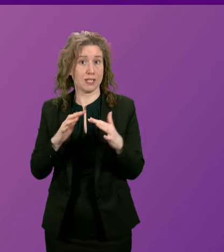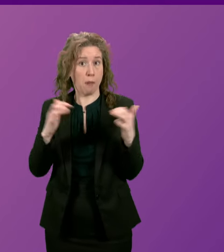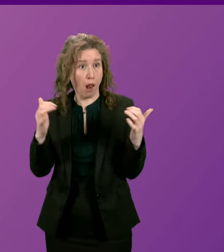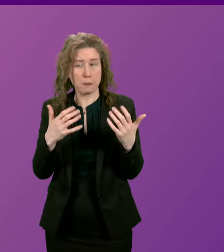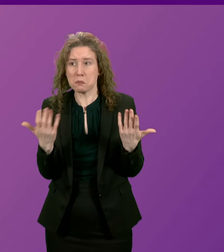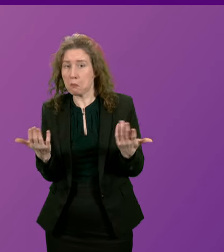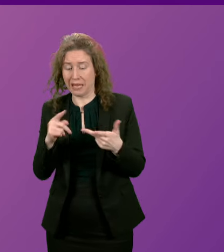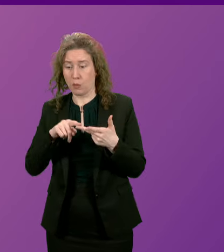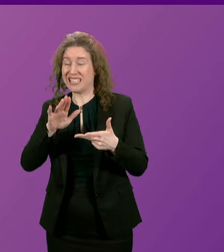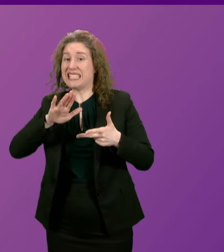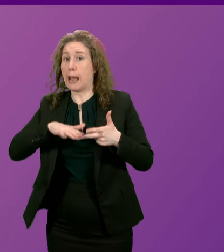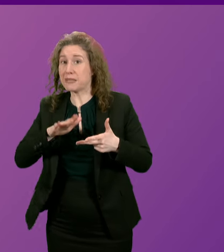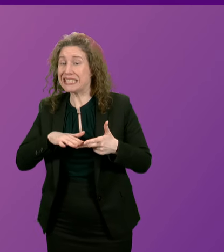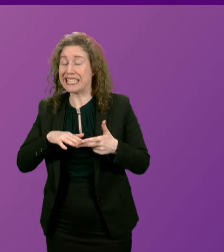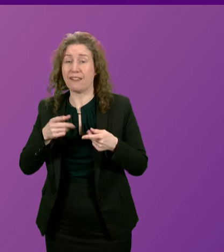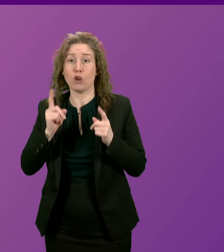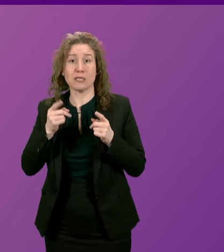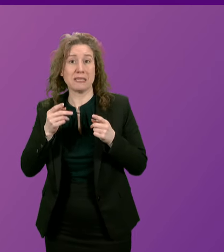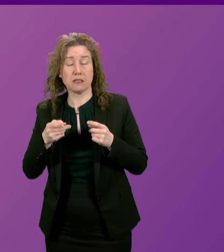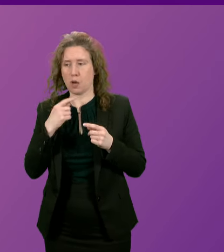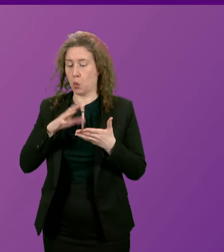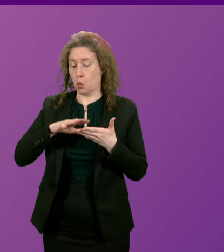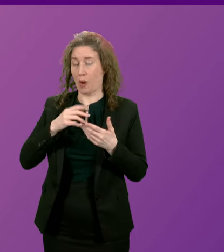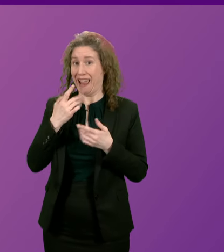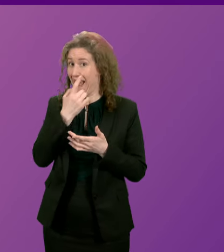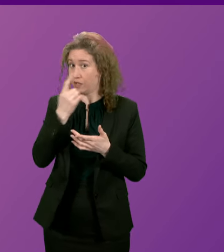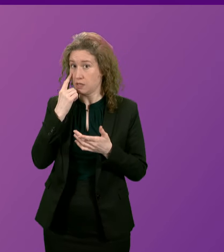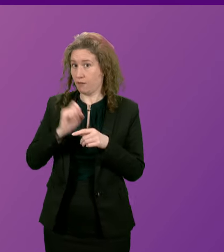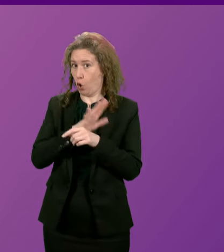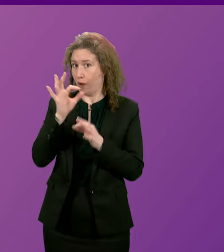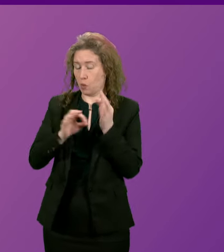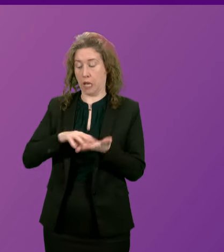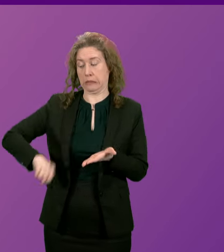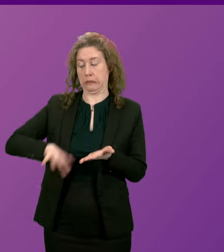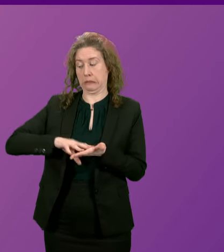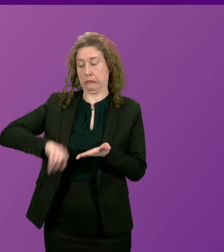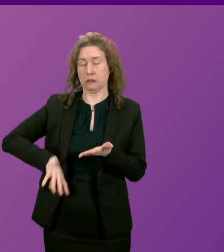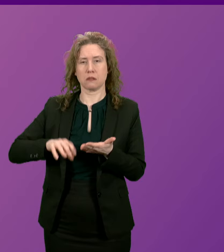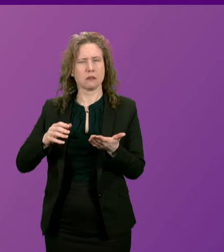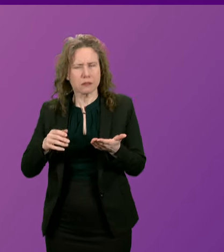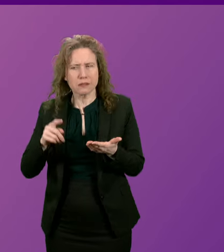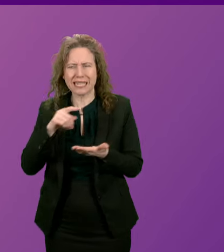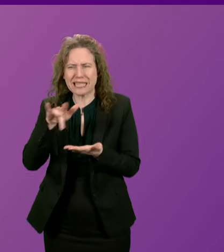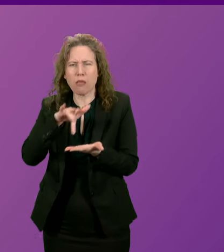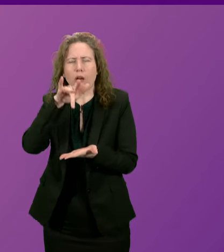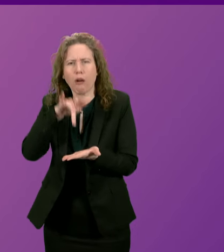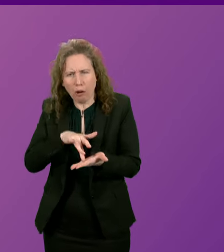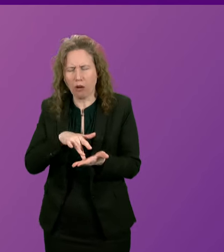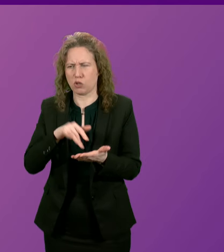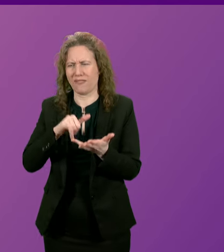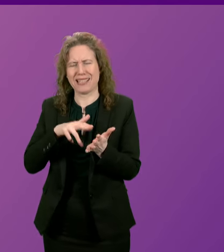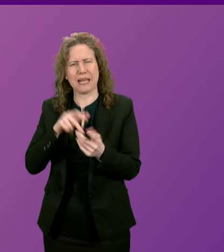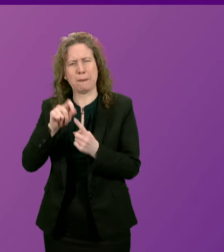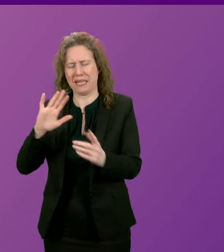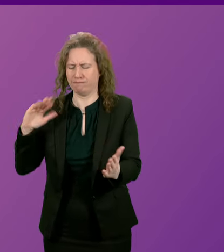Minister that deleted evidence to the COVID inquiry and the man who has been at the heart of this incompetent SNP